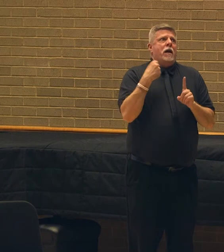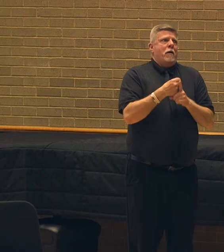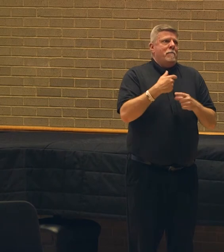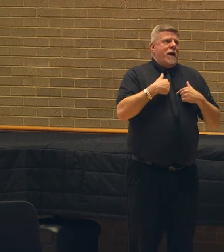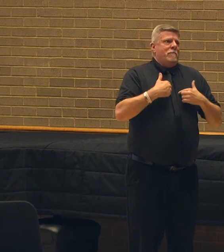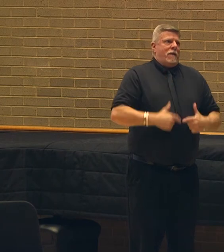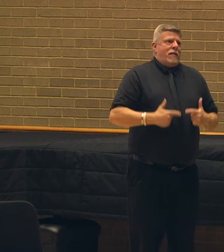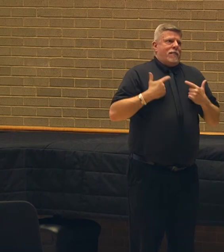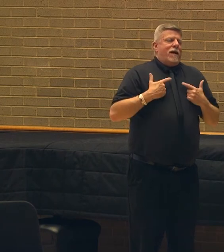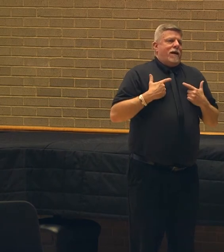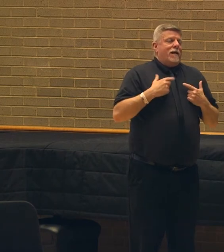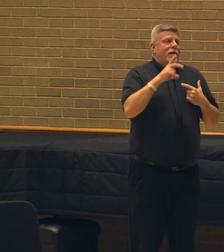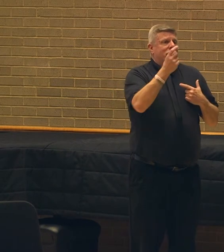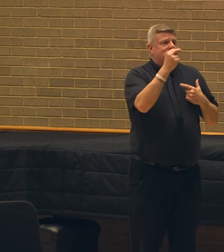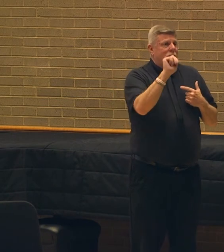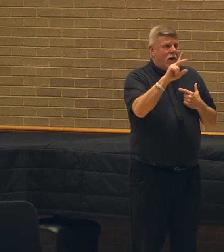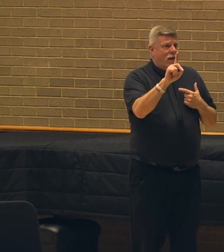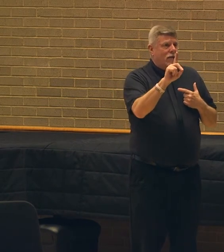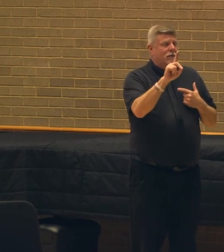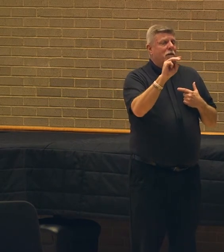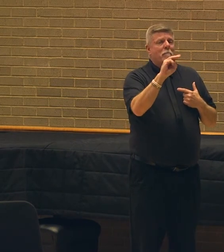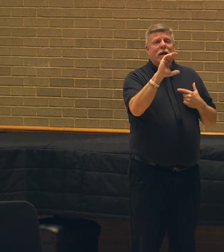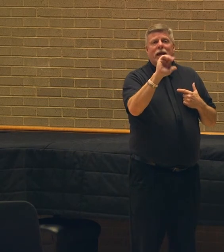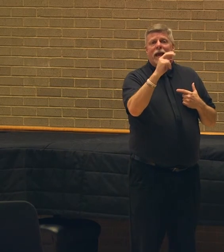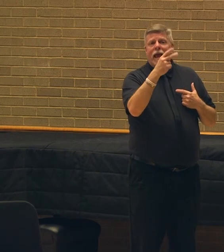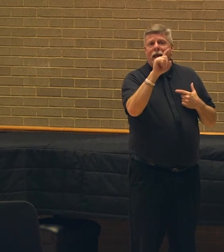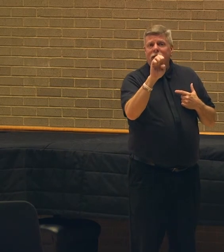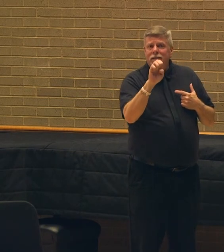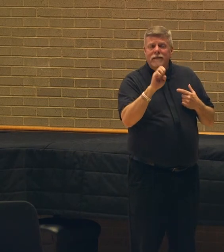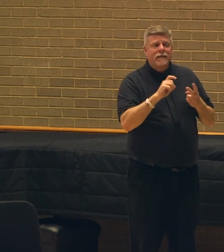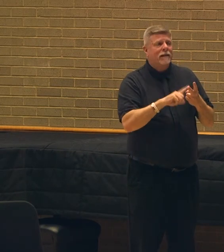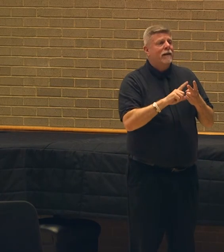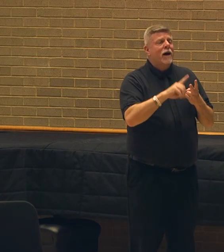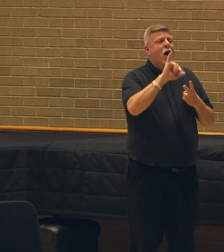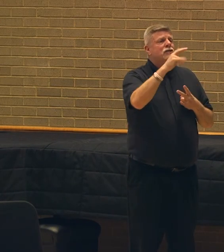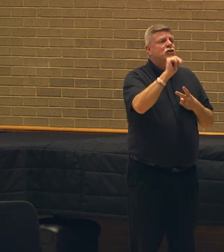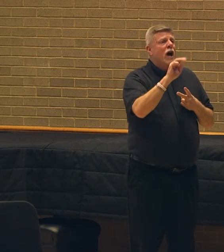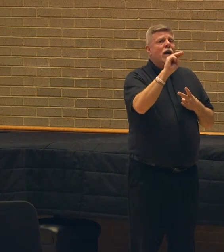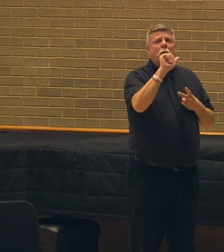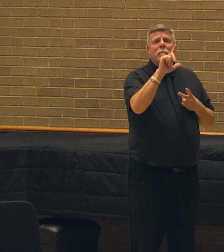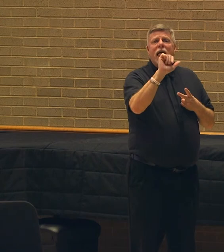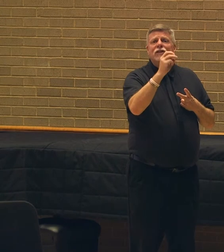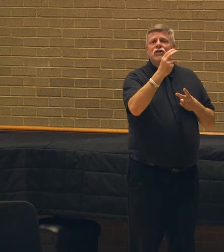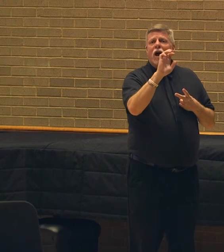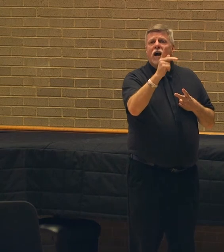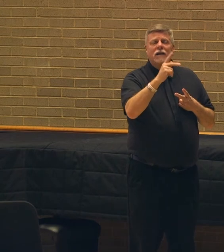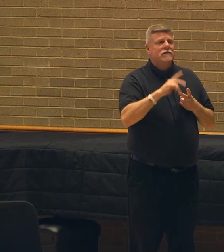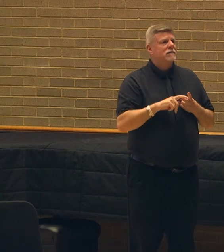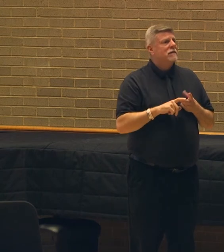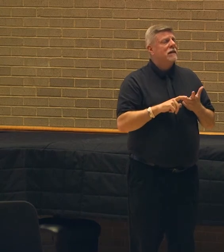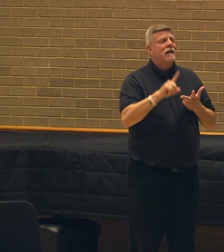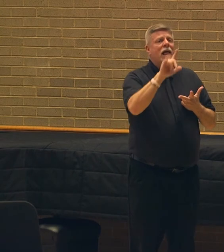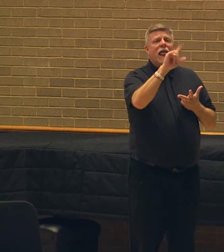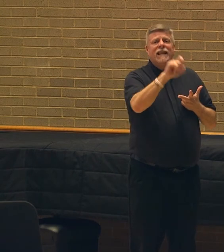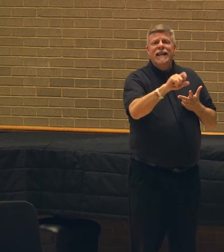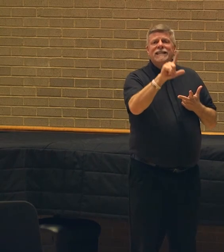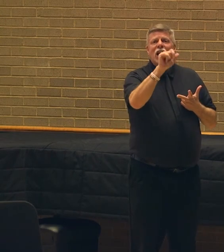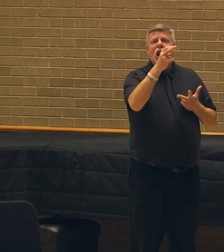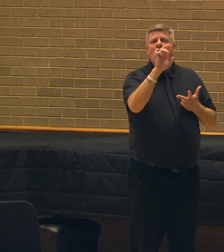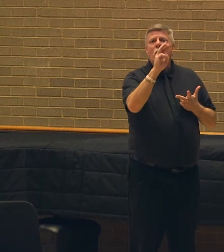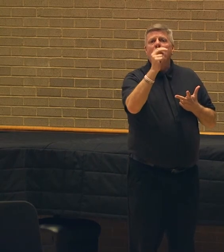Donald McHale, John Malishok, Liz Lerman,